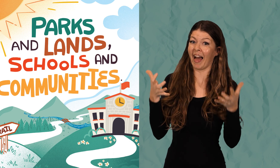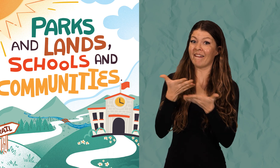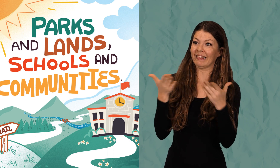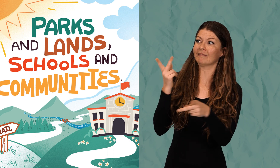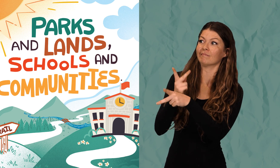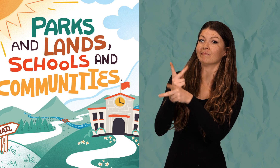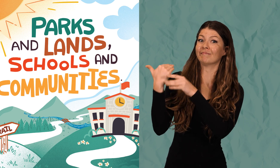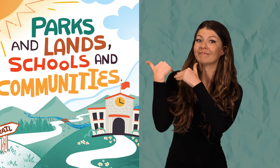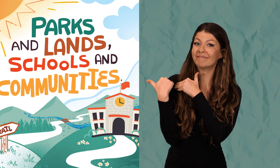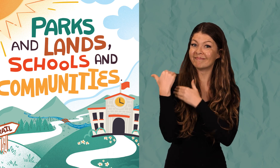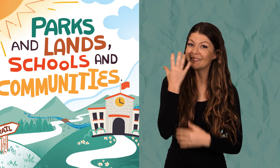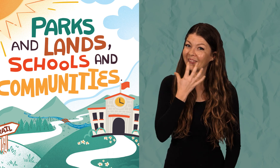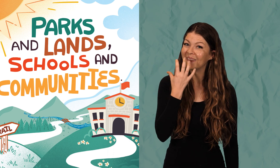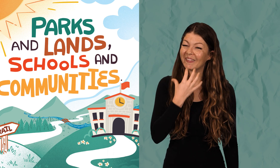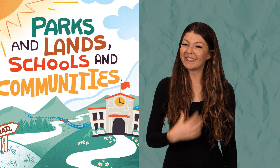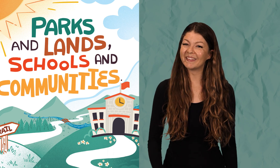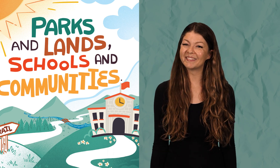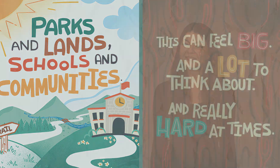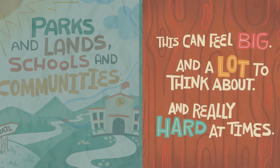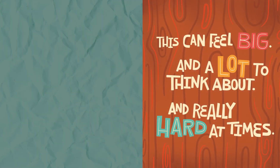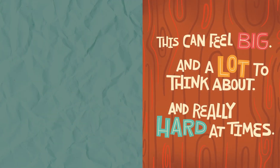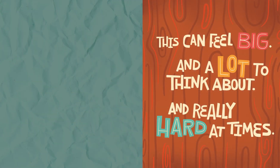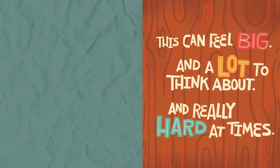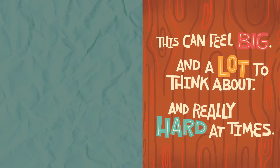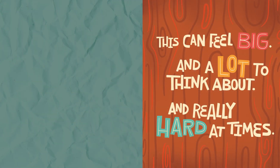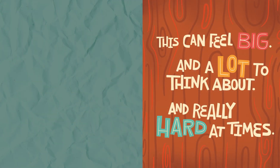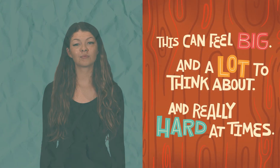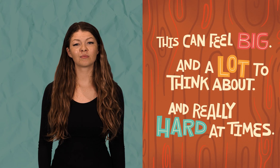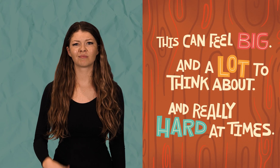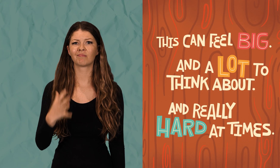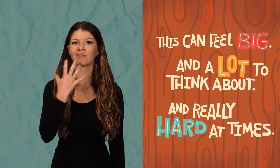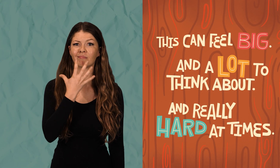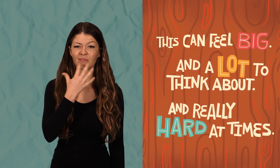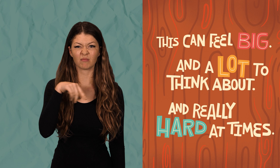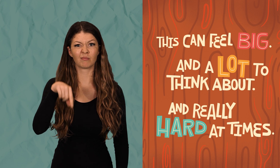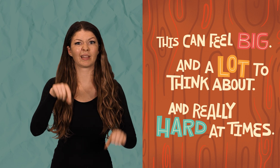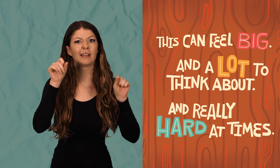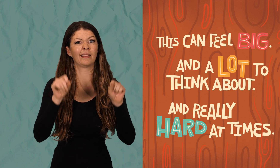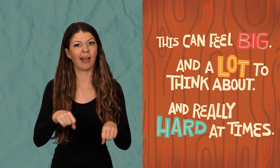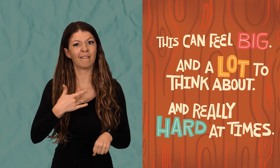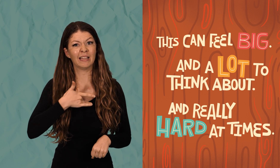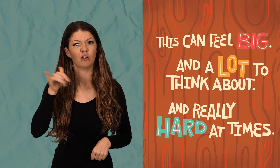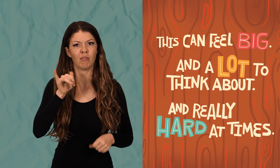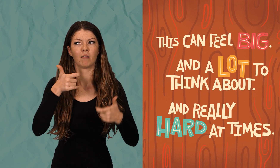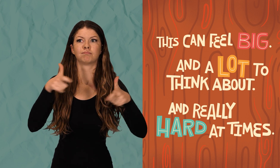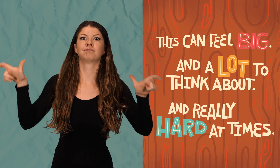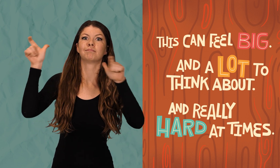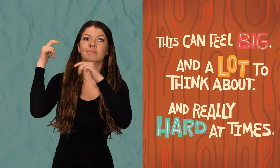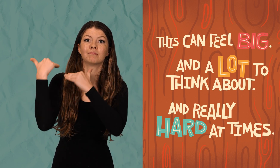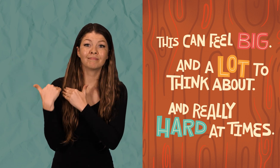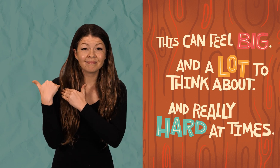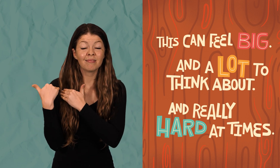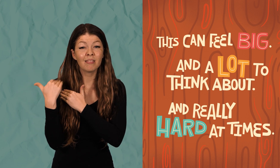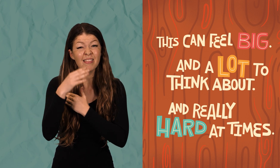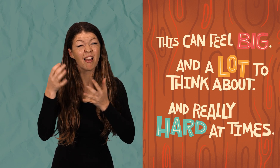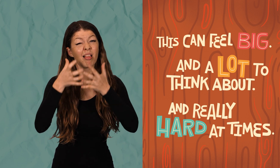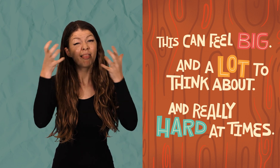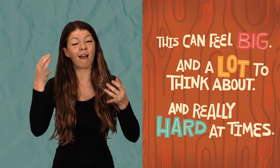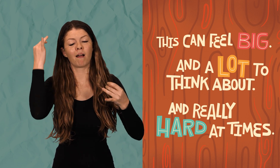a lot of things to take care of. Gosh, this can feel big and a lot to